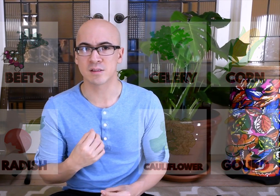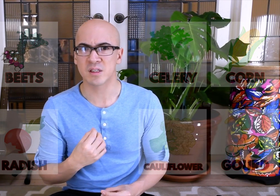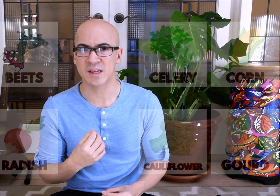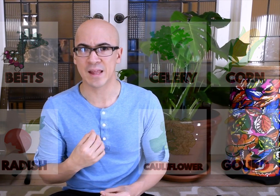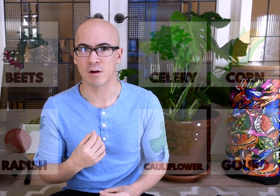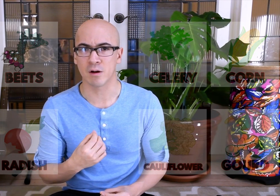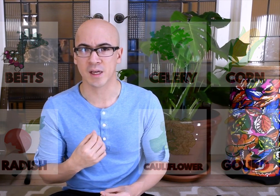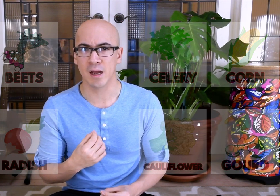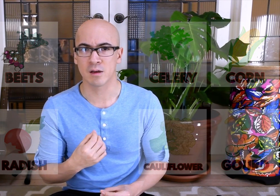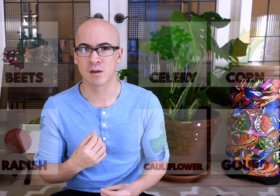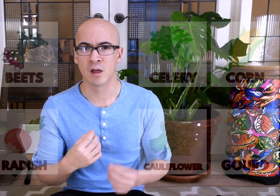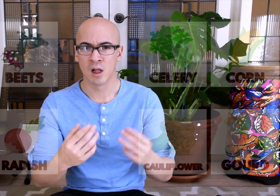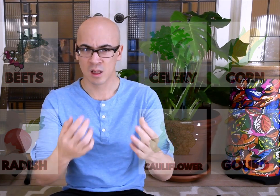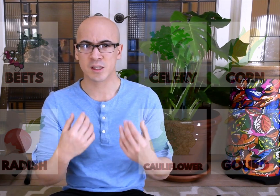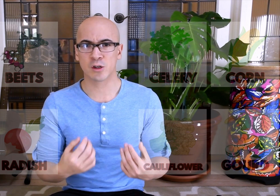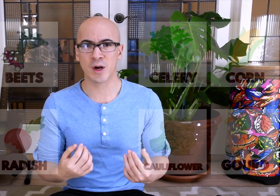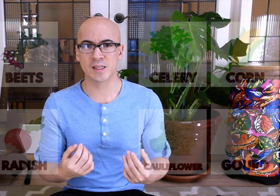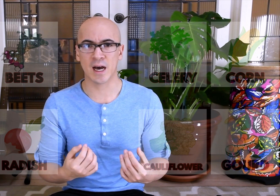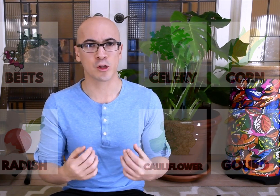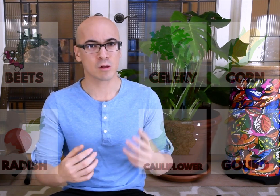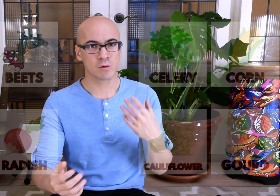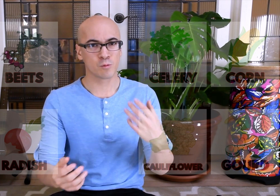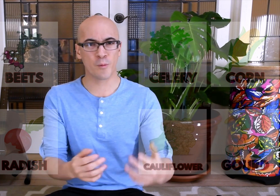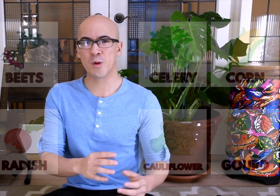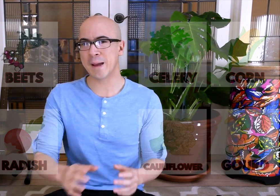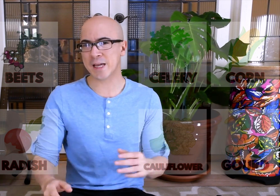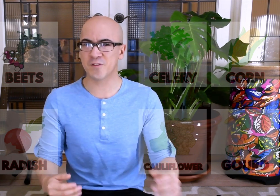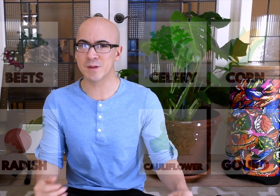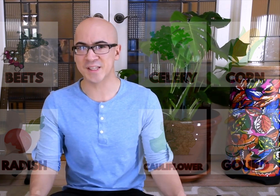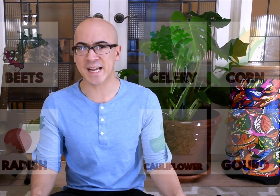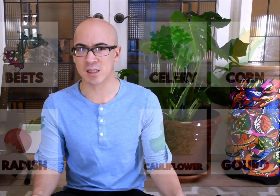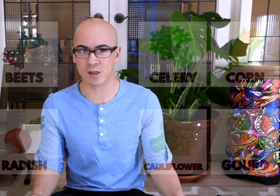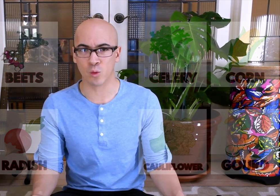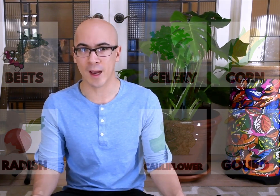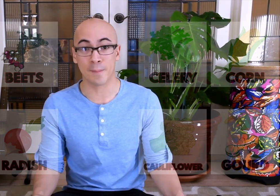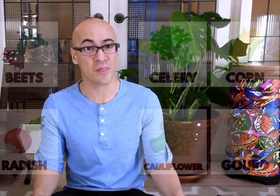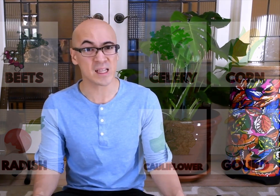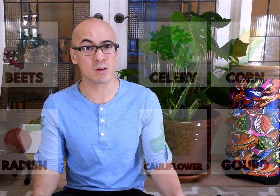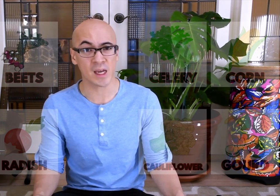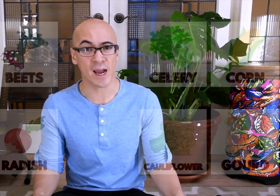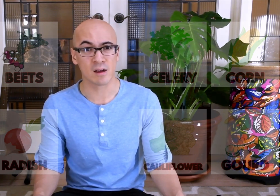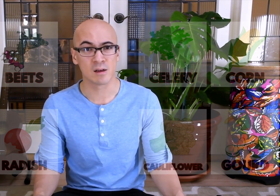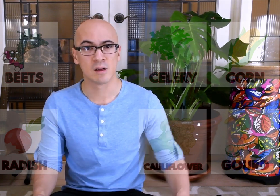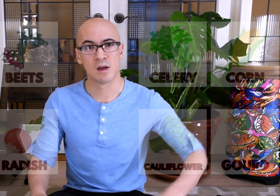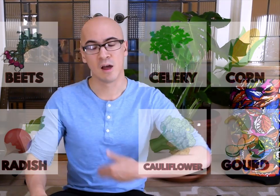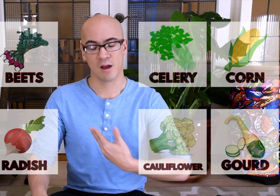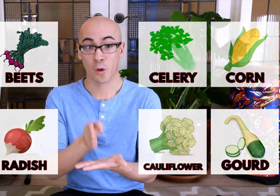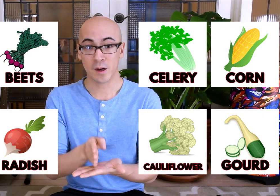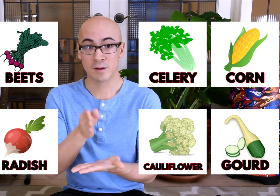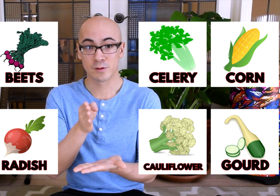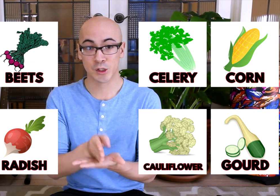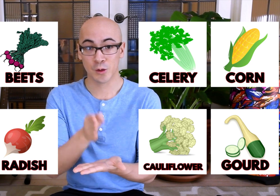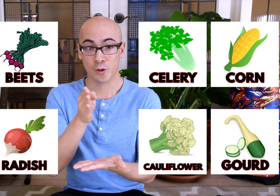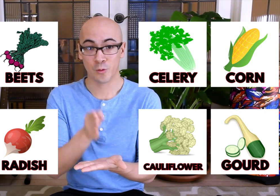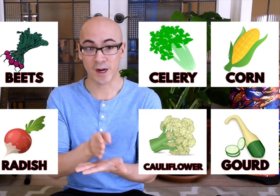together, okay? Let's go try this out. We might make a few mistakes along the way but that's okay. One, two, ready.